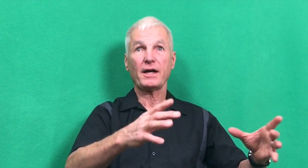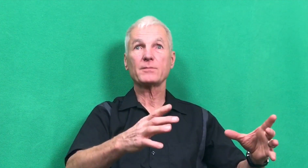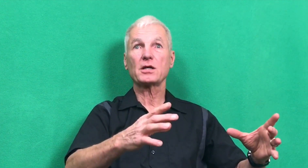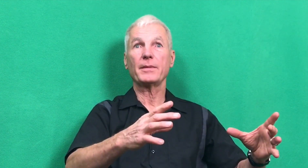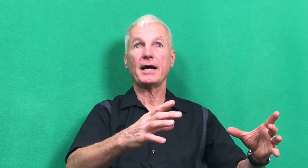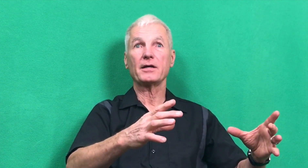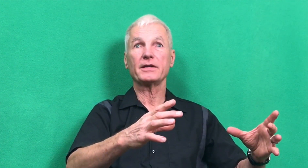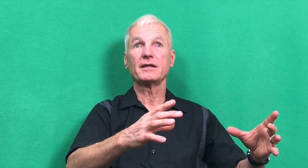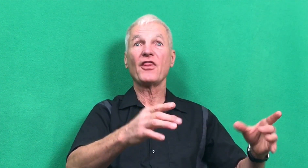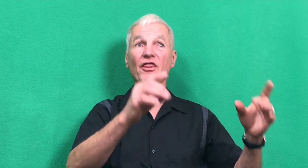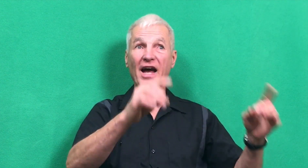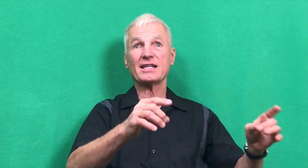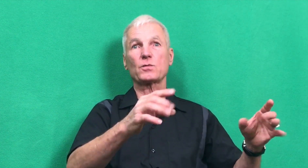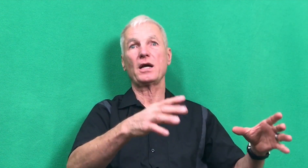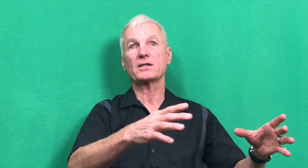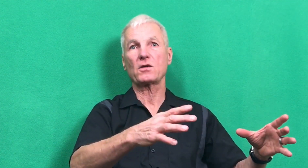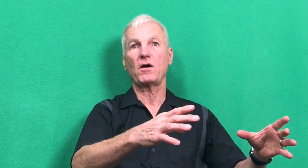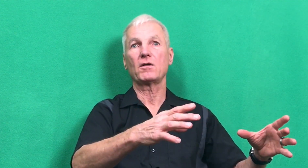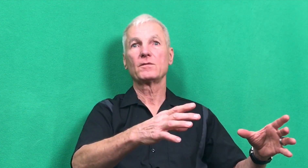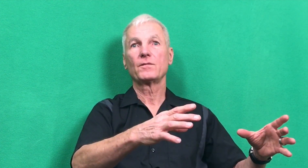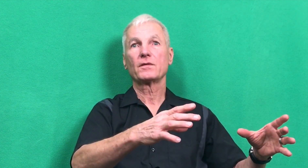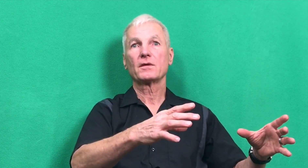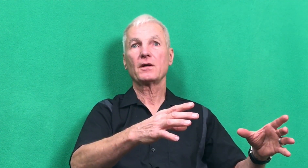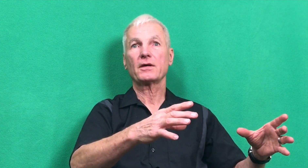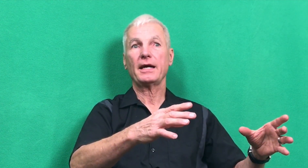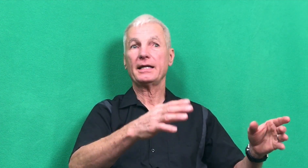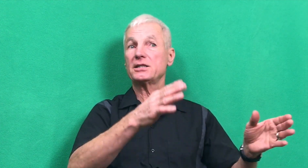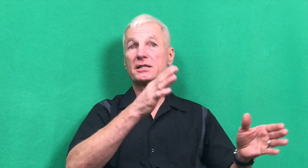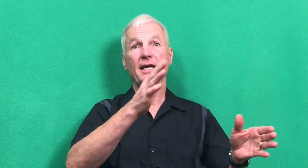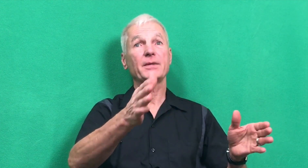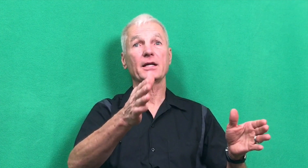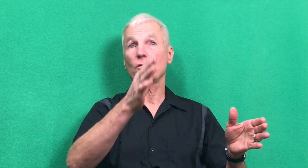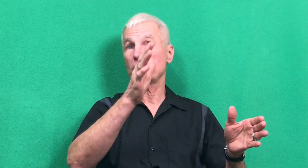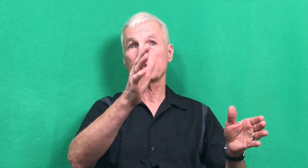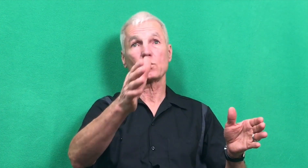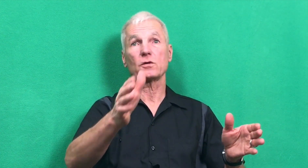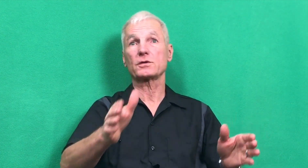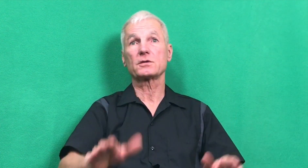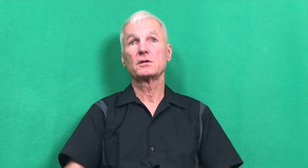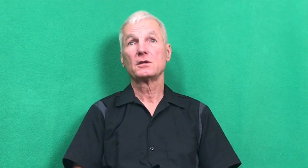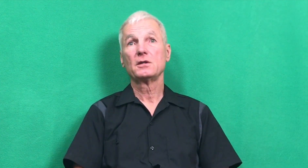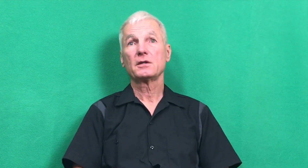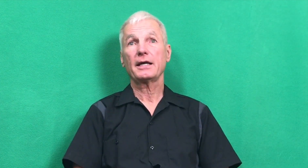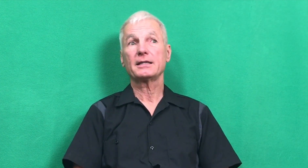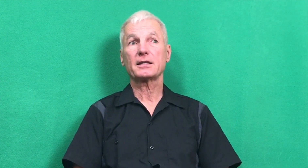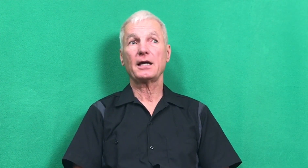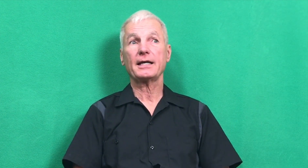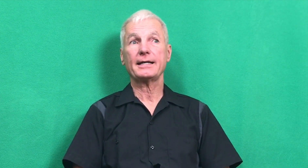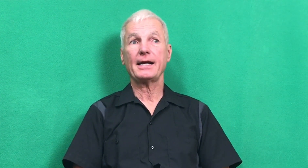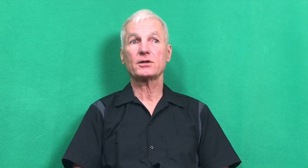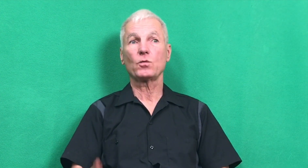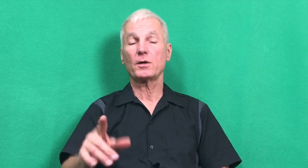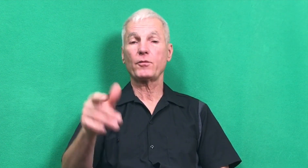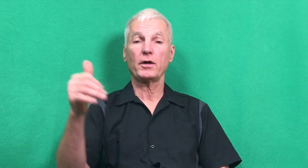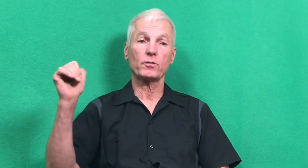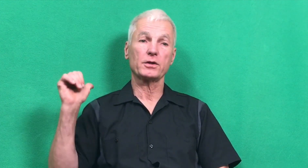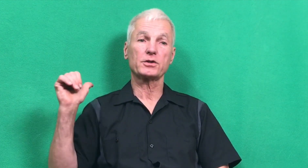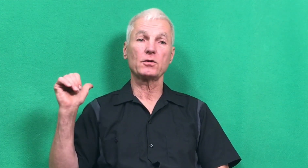flames coming out of it, that's what I saw. Okay? And it just kept getting worse and worse. Okay, until I got down to one point where there's two